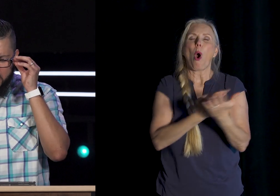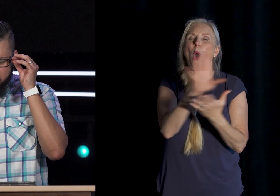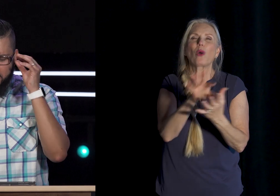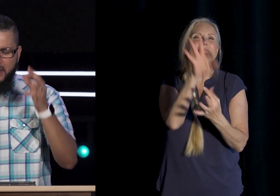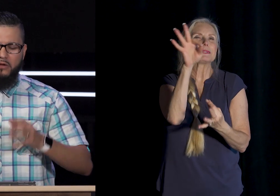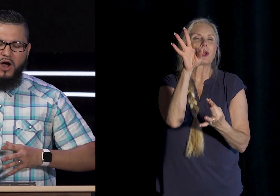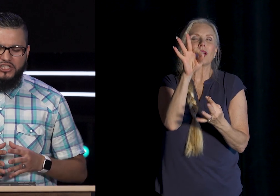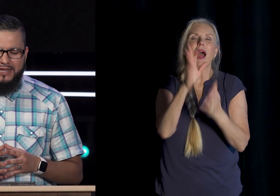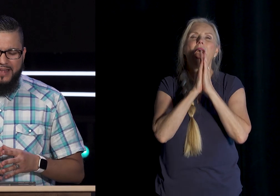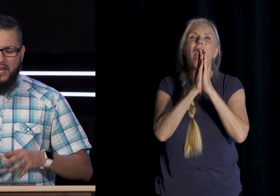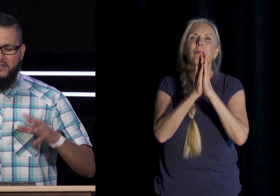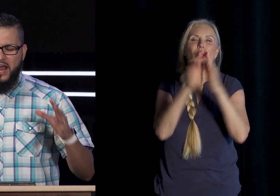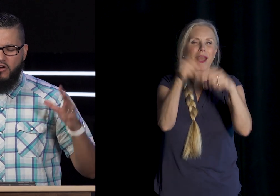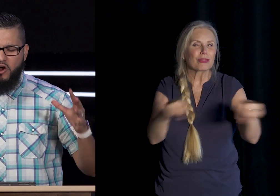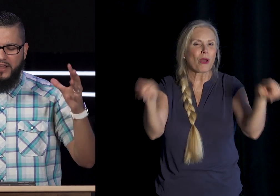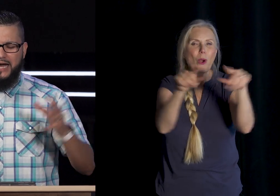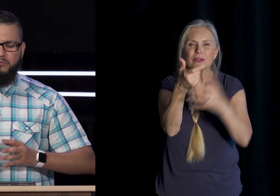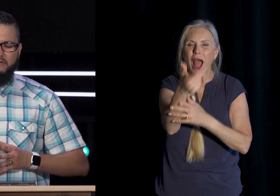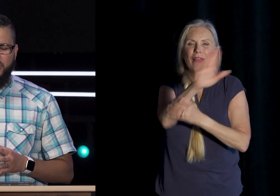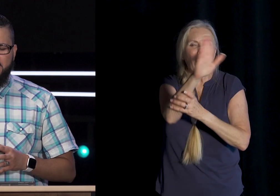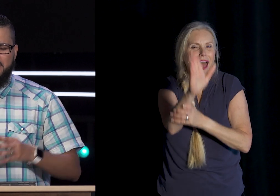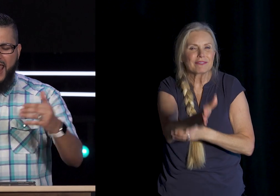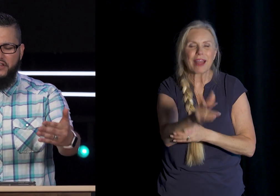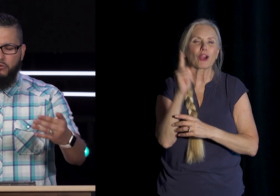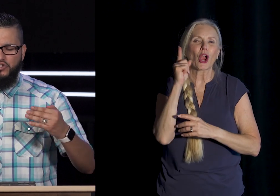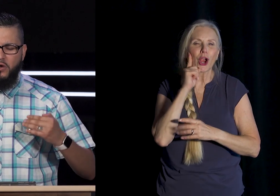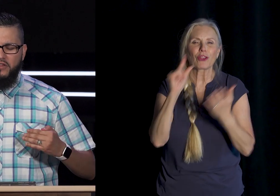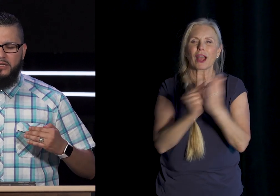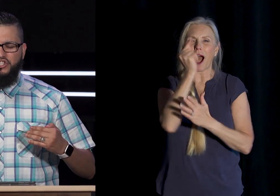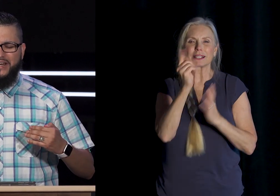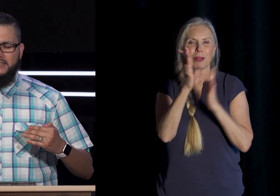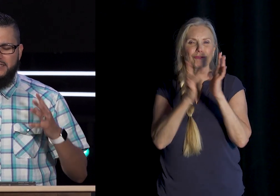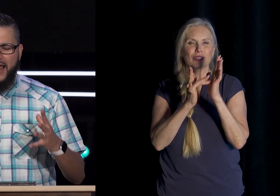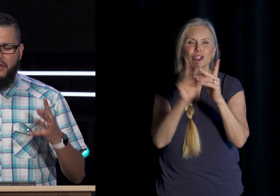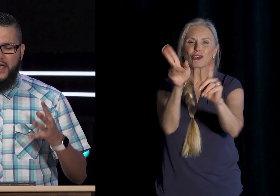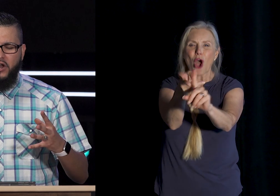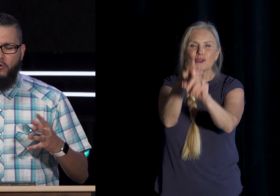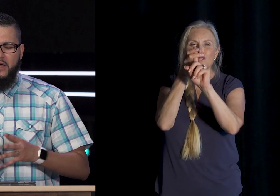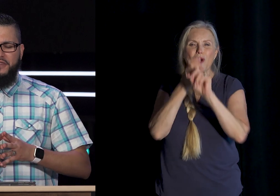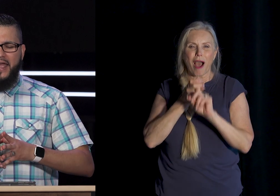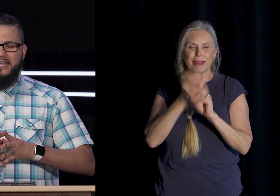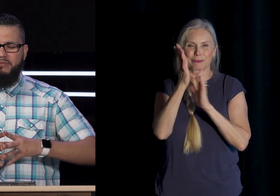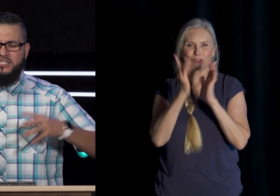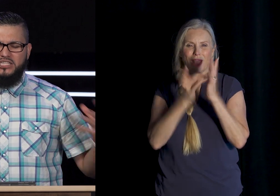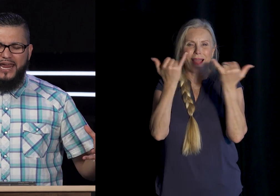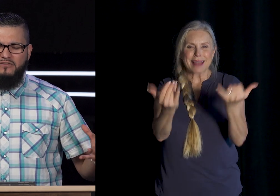Those That May Be Watching That Have Never Heard The Gospel Of Jesus And That You Would Draw Them To Jesus Now That They Know That They Can Be Saved